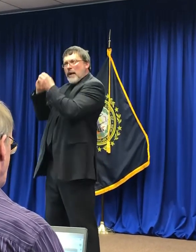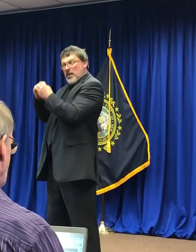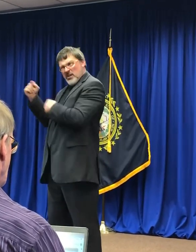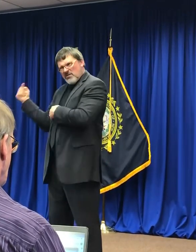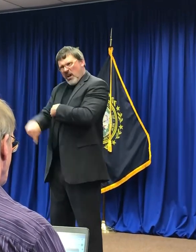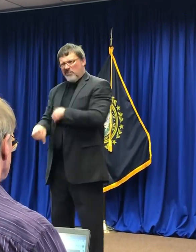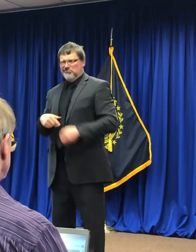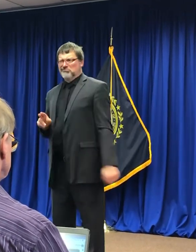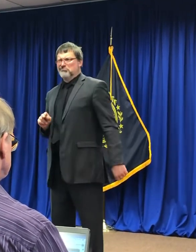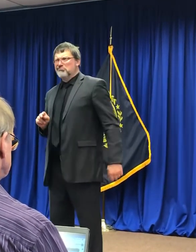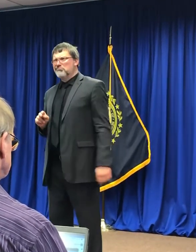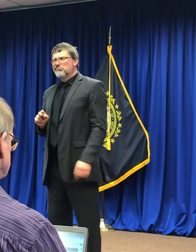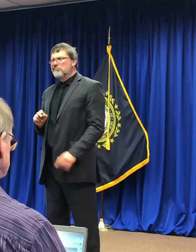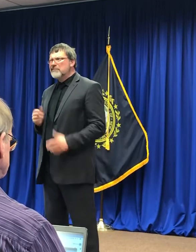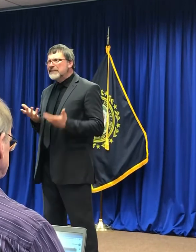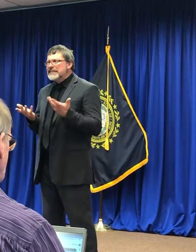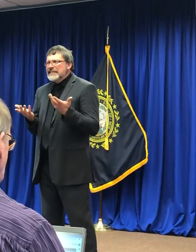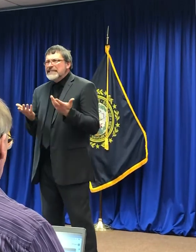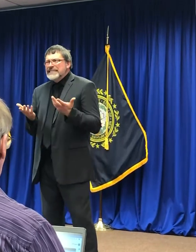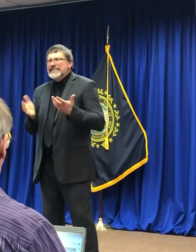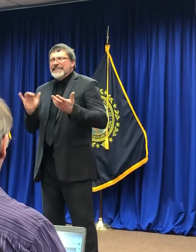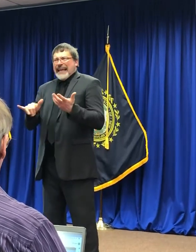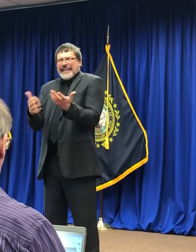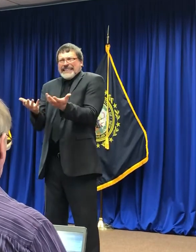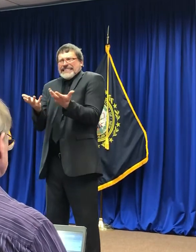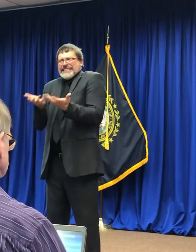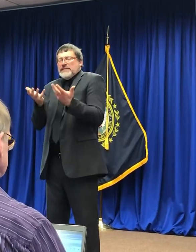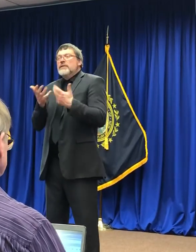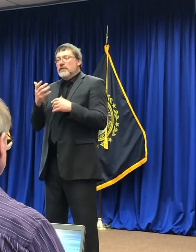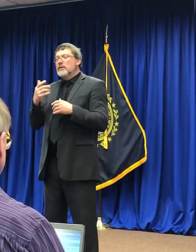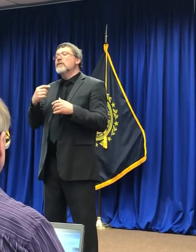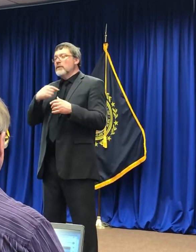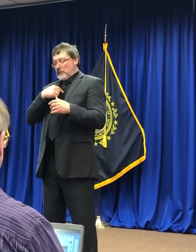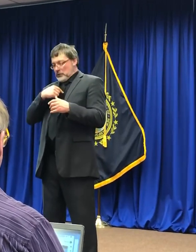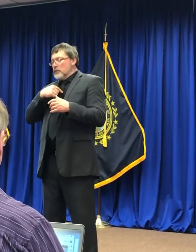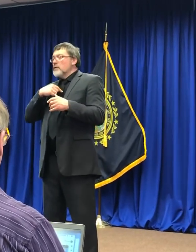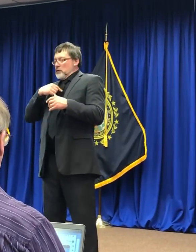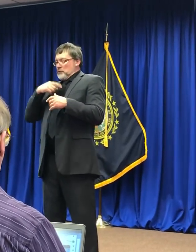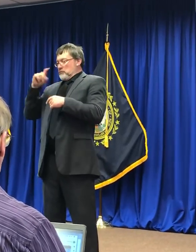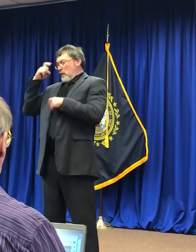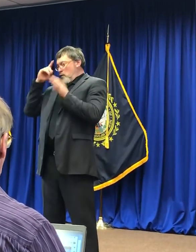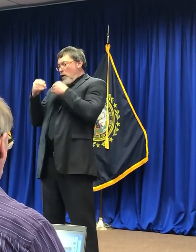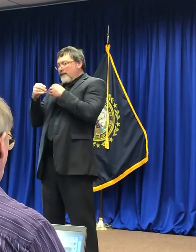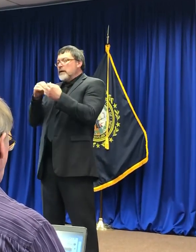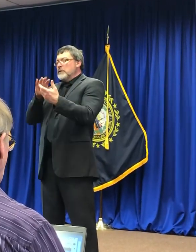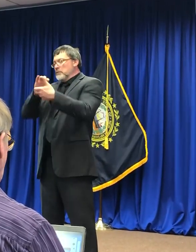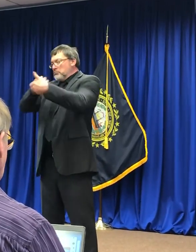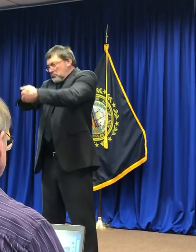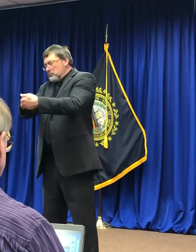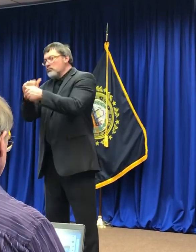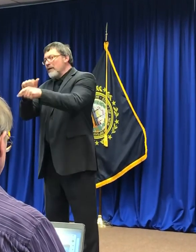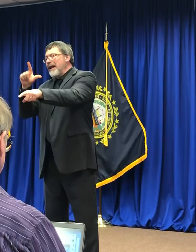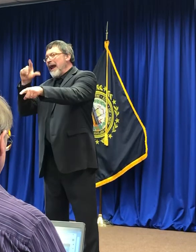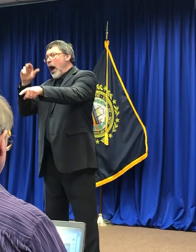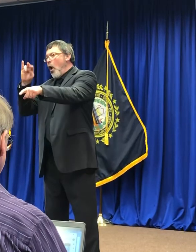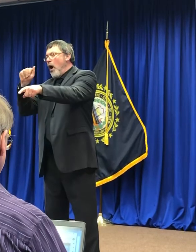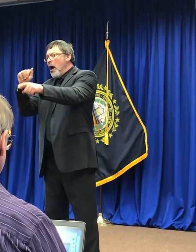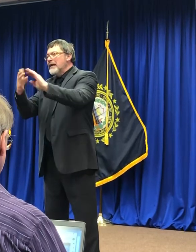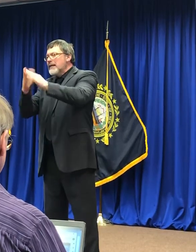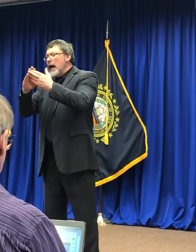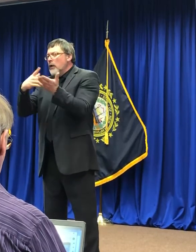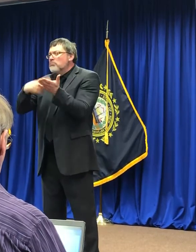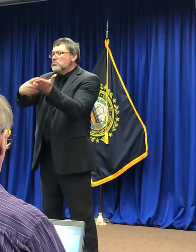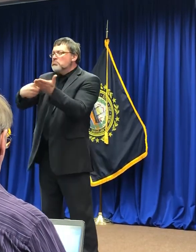lead to a lot of problems. So we'll be working with them and see if there's a solution there. And then probably no firm decision until as we get much, much closer.